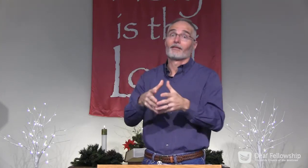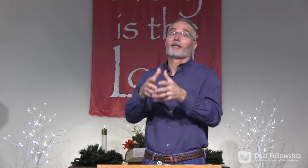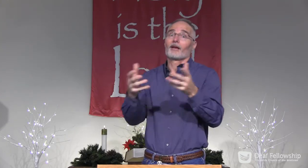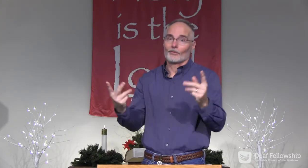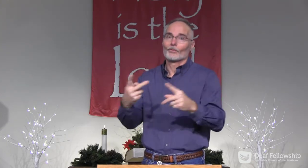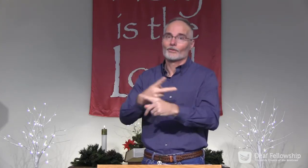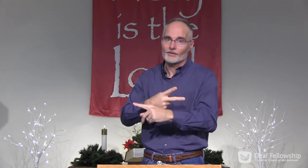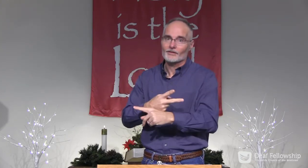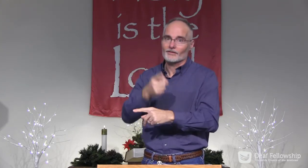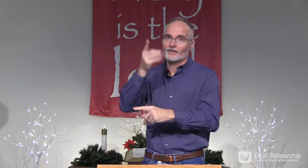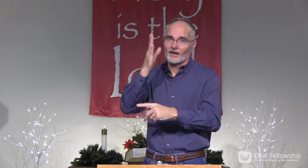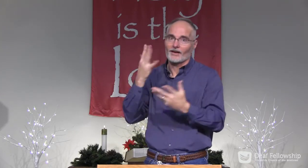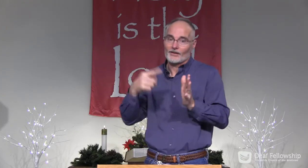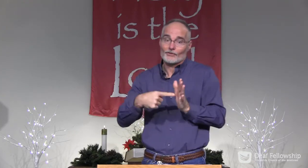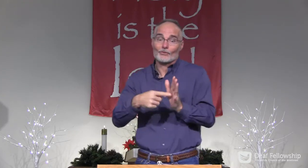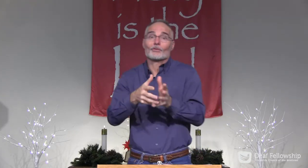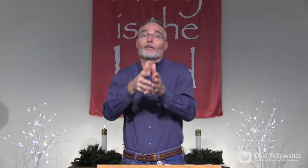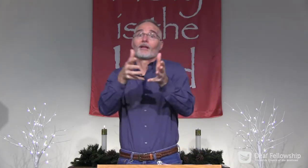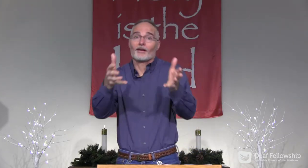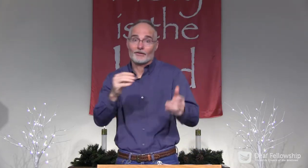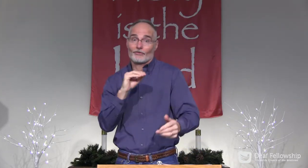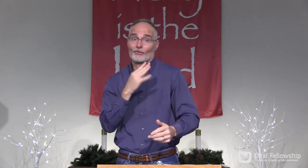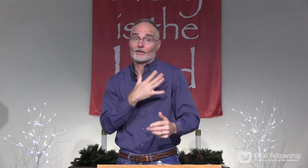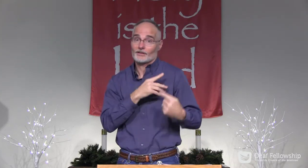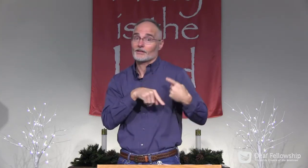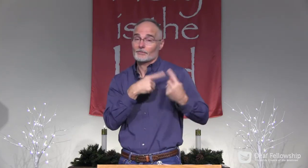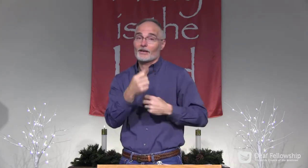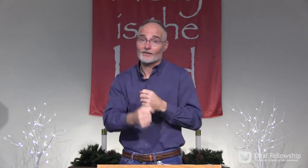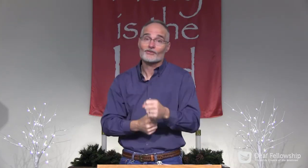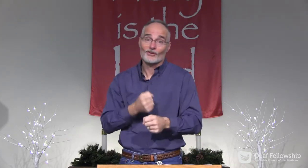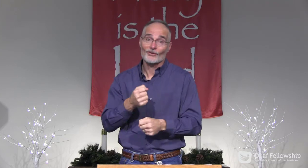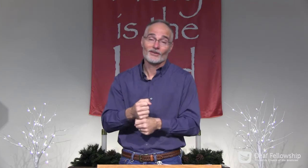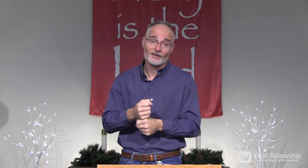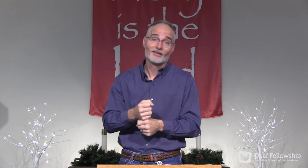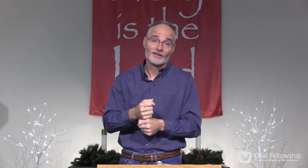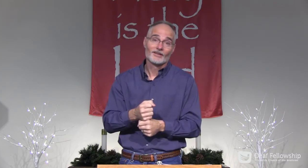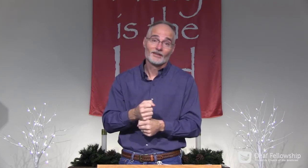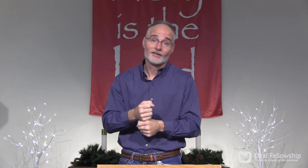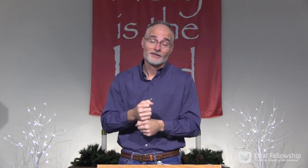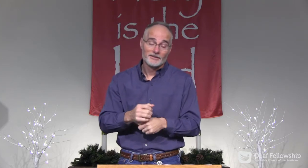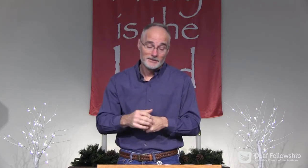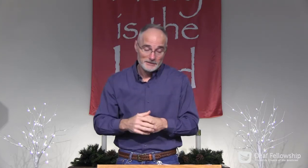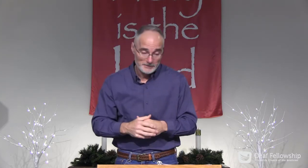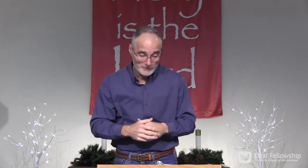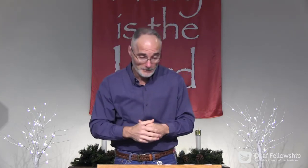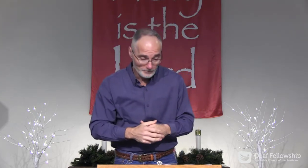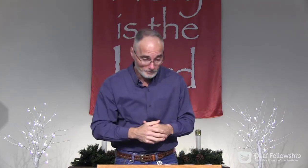Well, I'm telling you, it could be a lot worse. God has shown a lot of grace this past year.